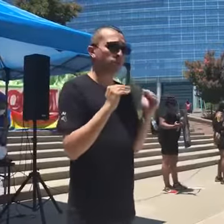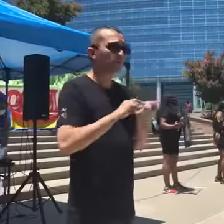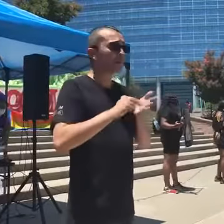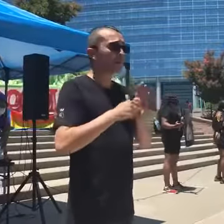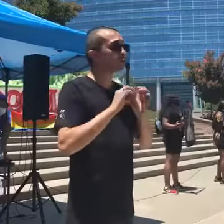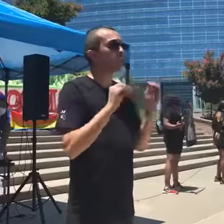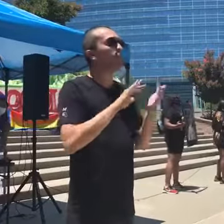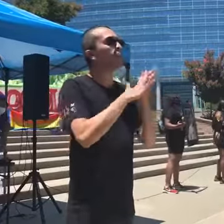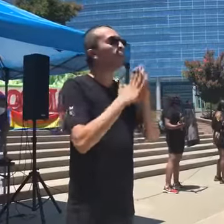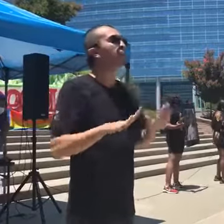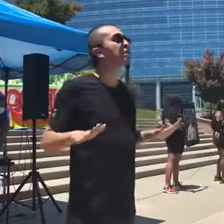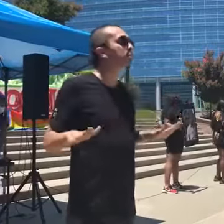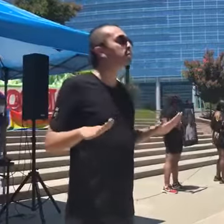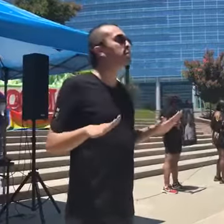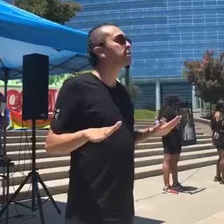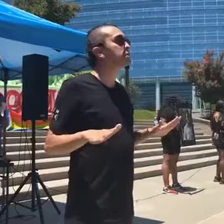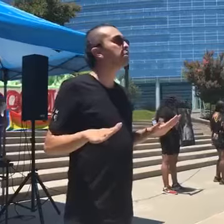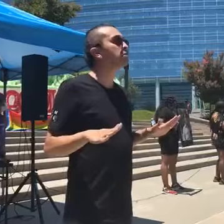will be no peace.